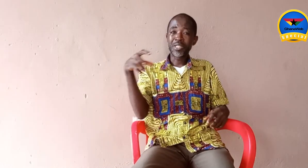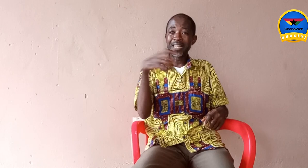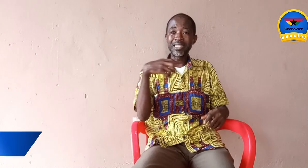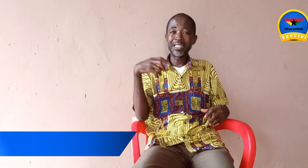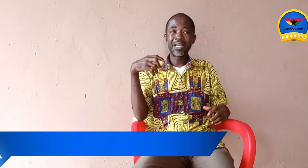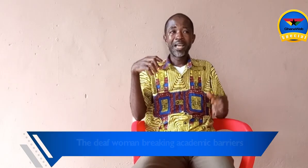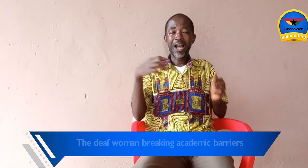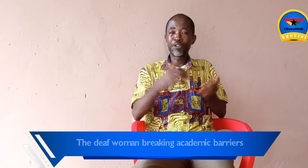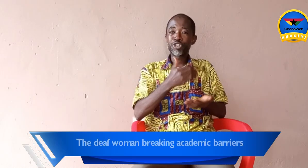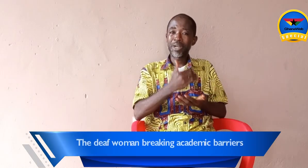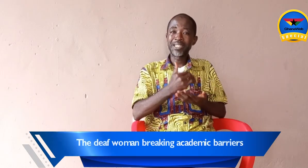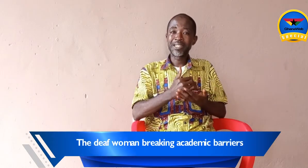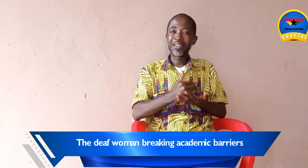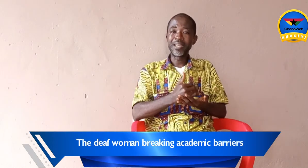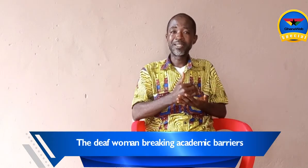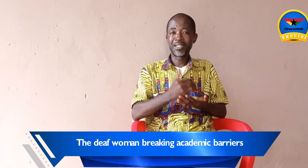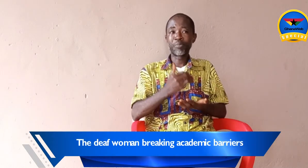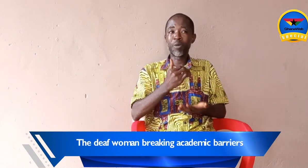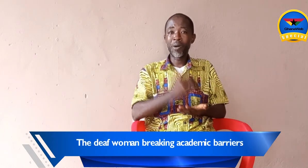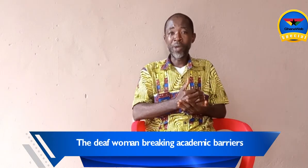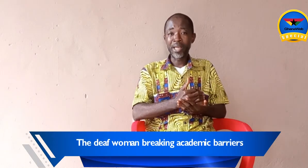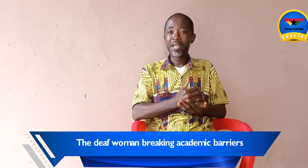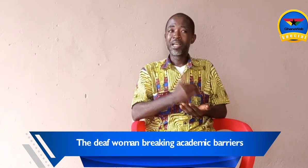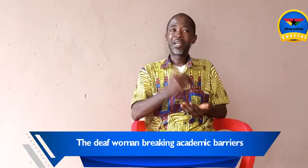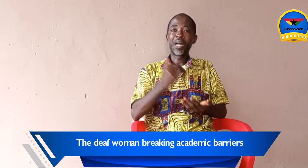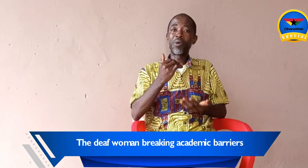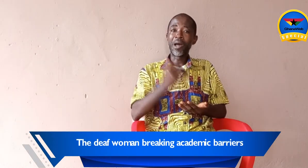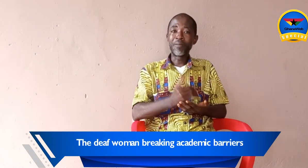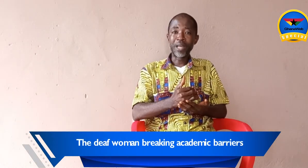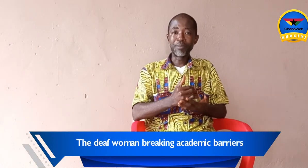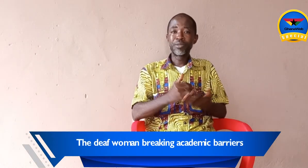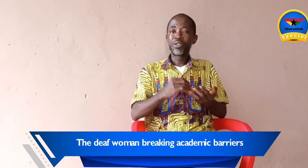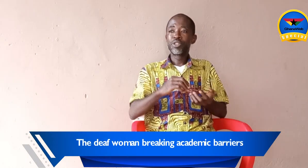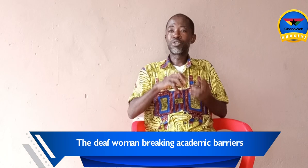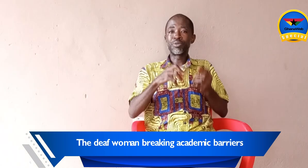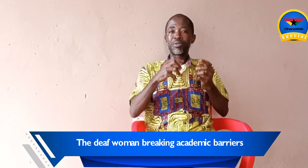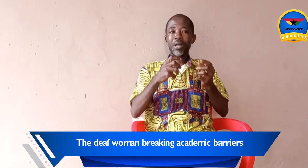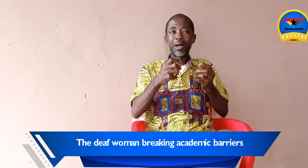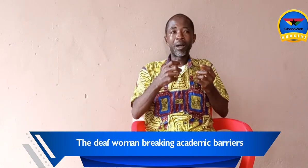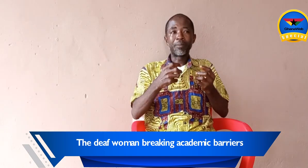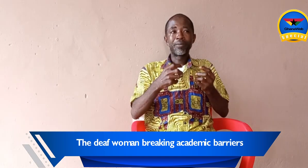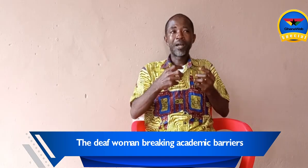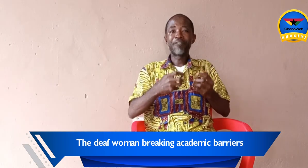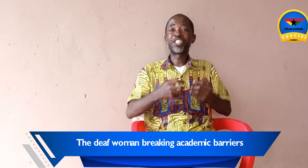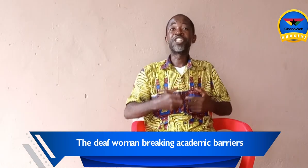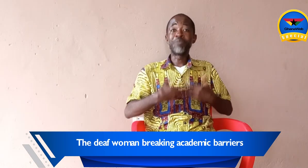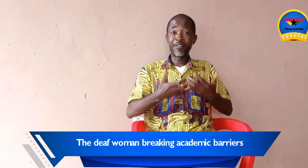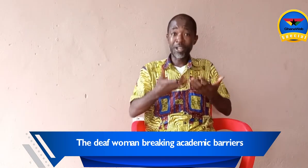have not structured things in the proper way, that will help them to have a change of behavior through